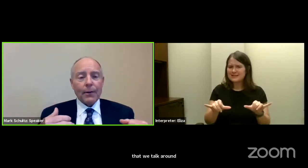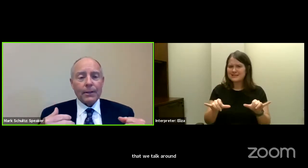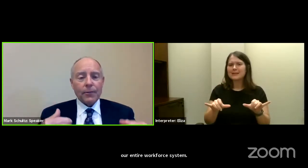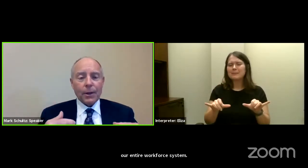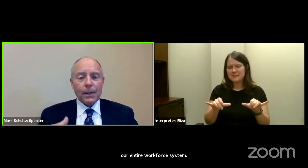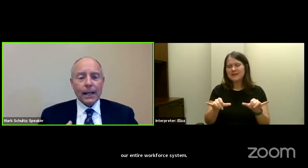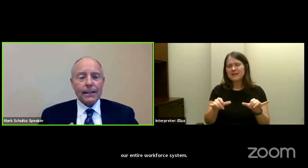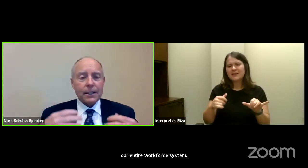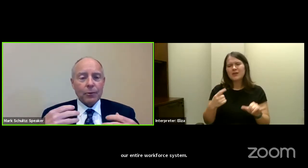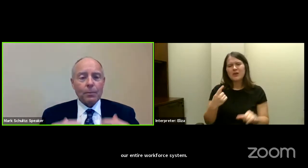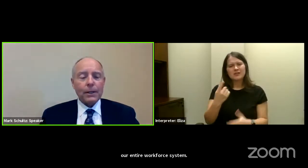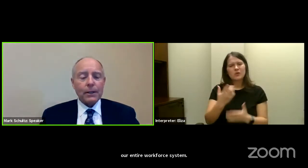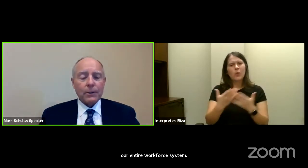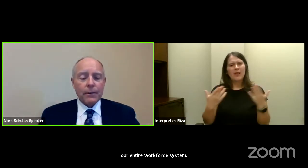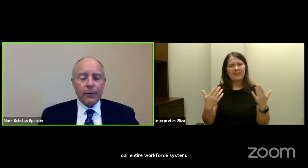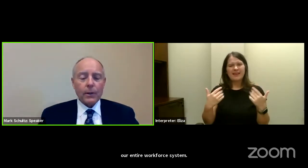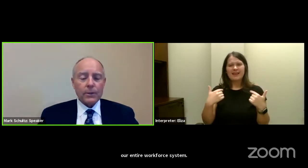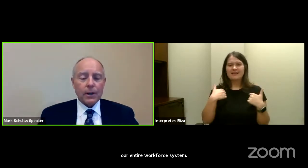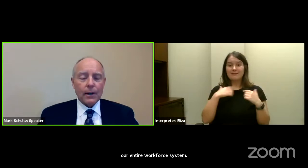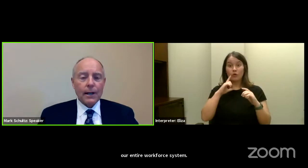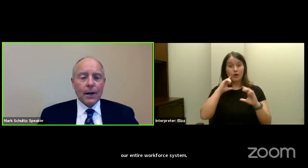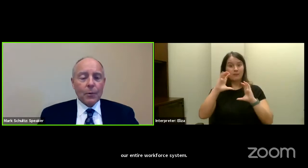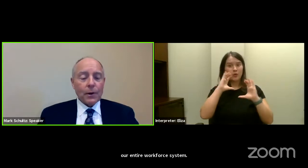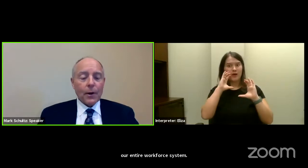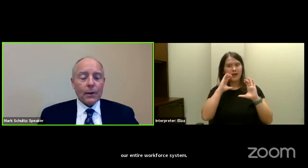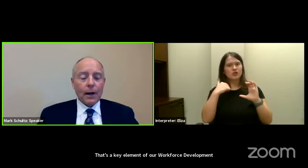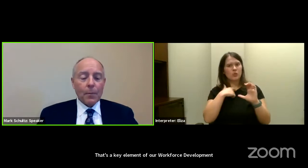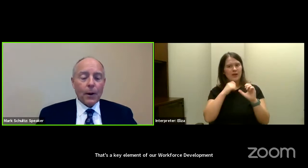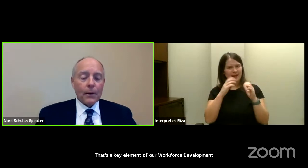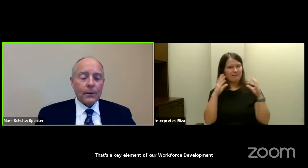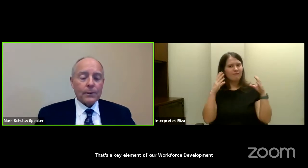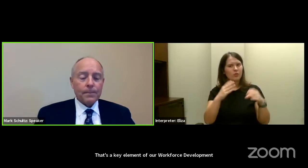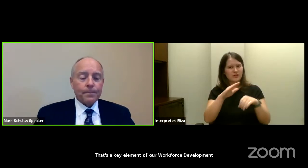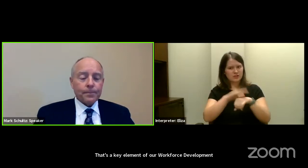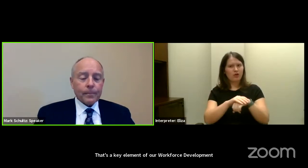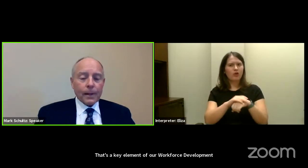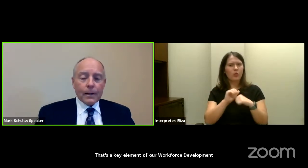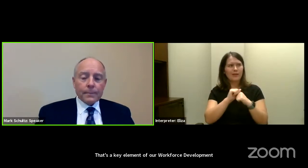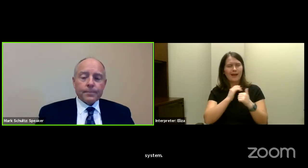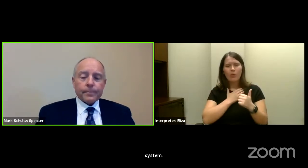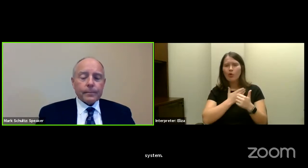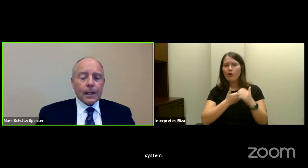one of the areas of communication that we particularly focused on with our partners.